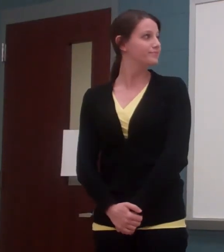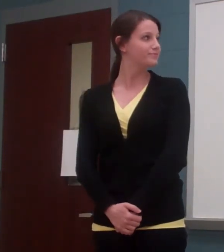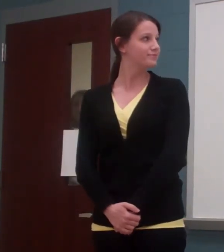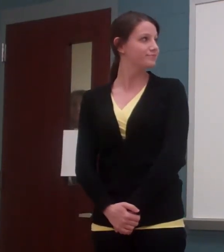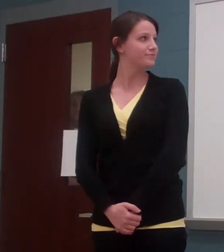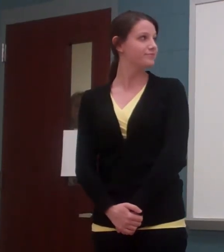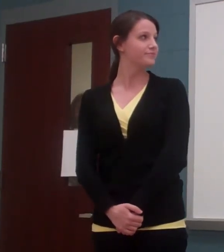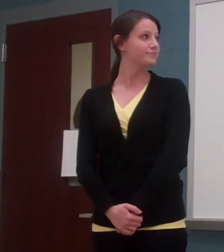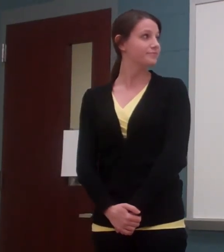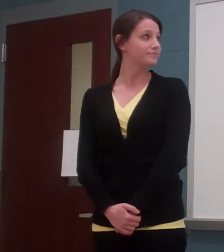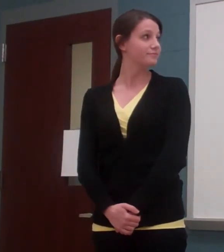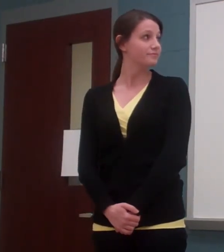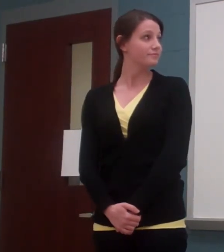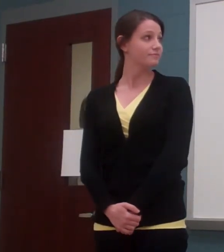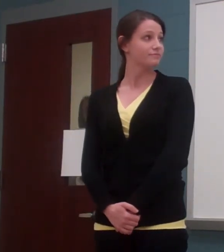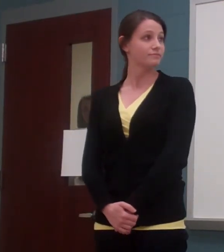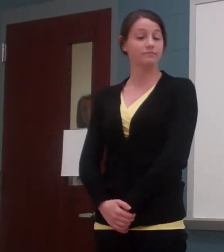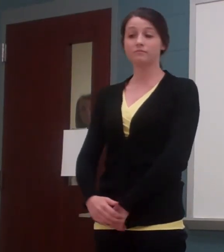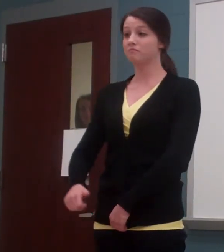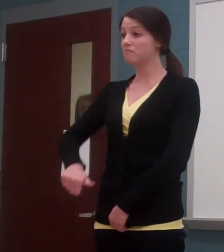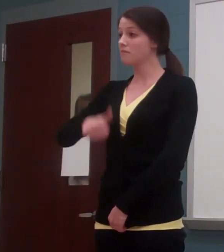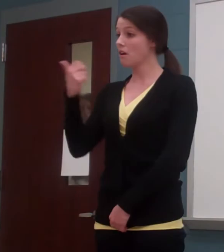They're not the only animals drawn to the clearing.